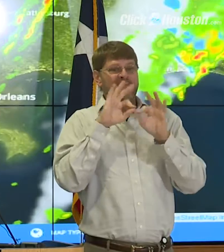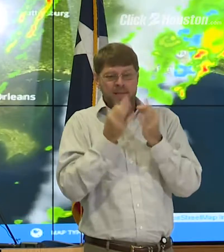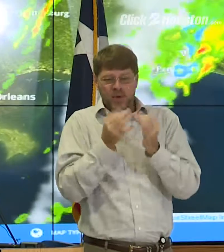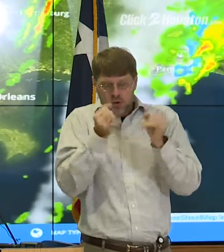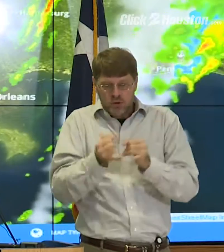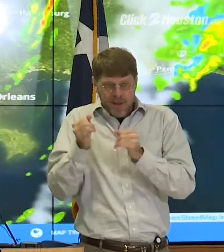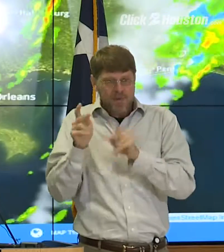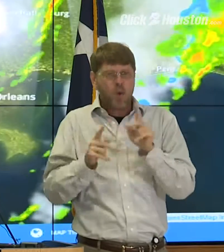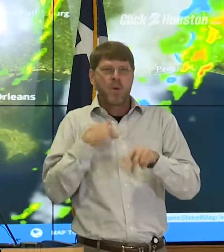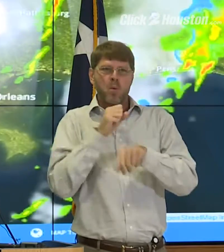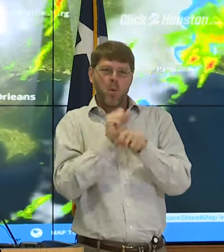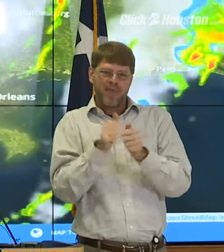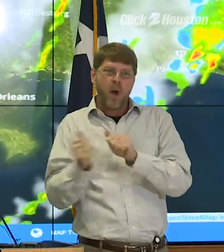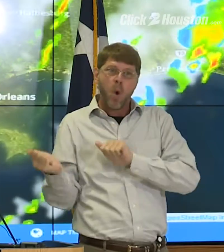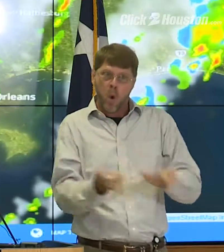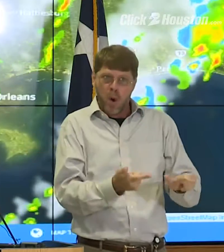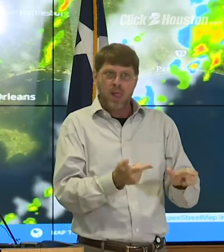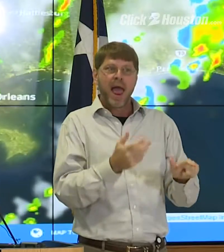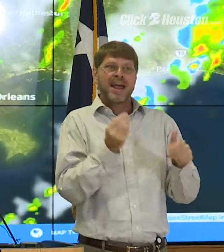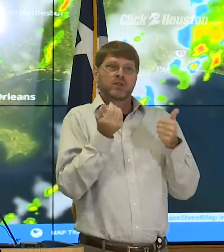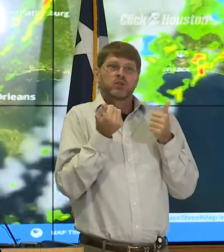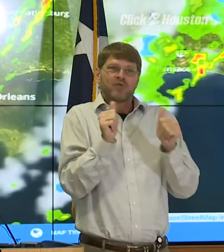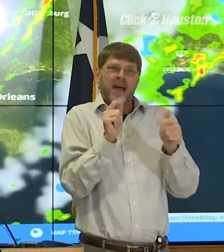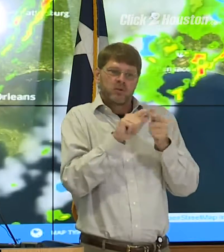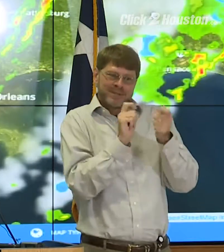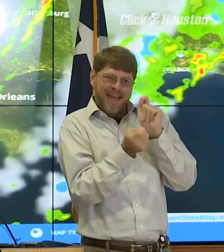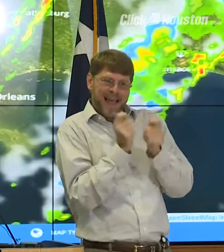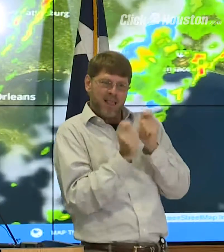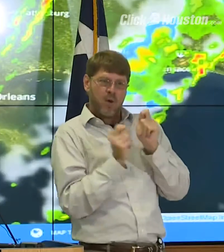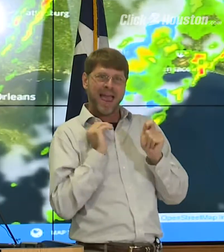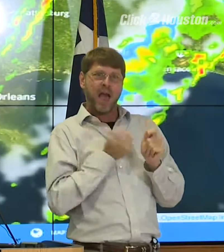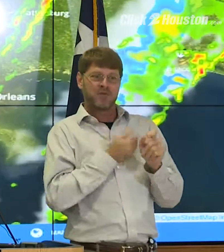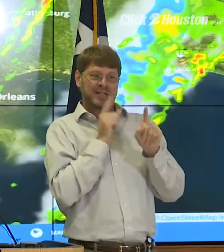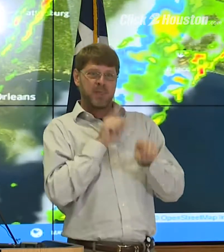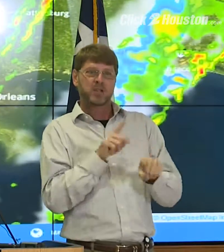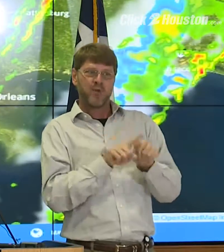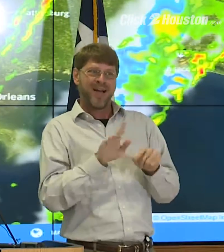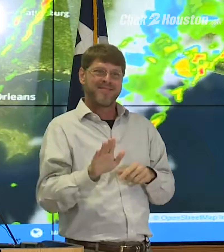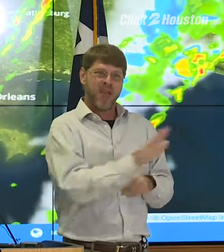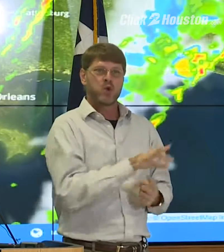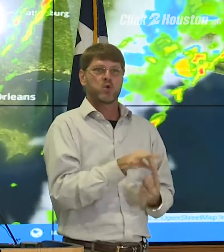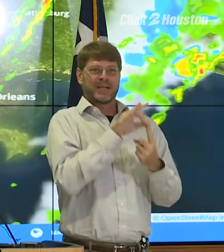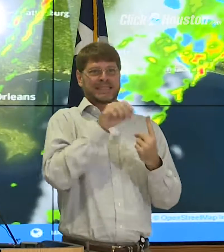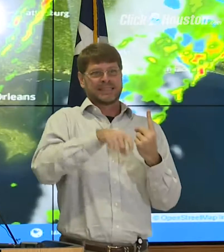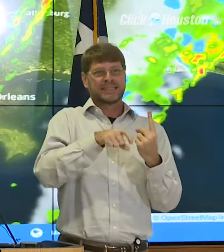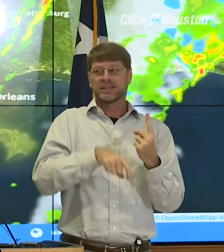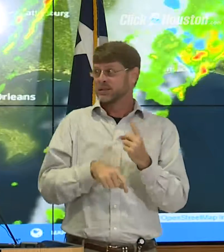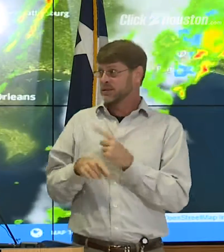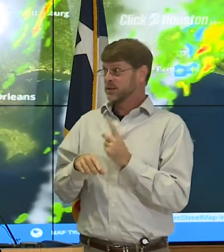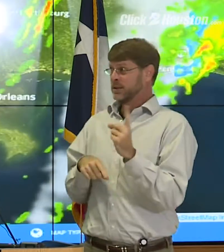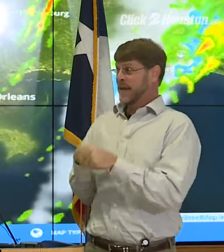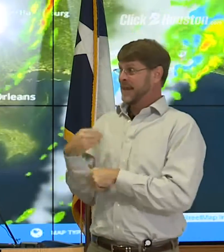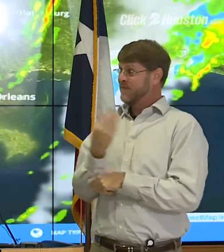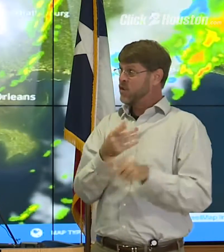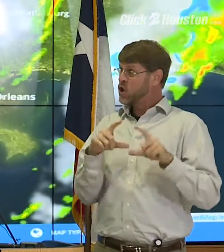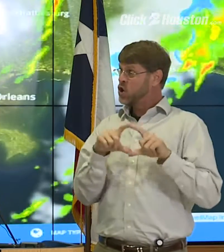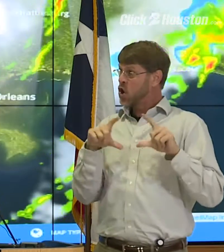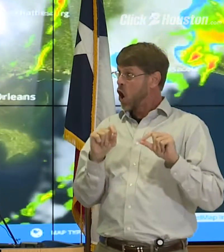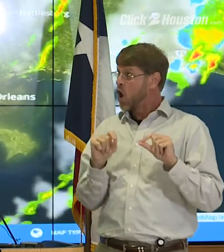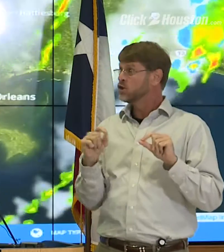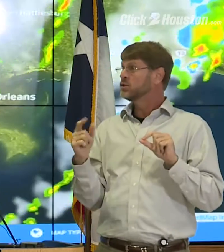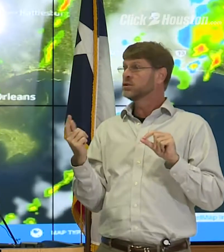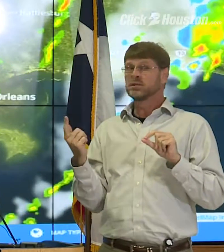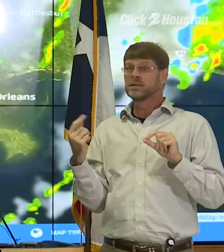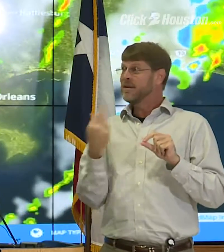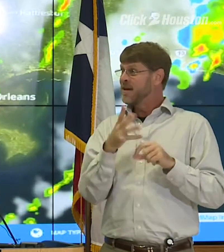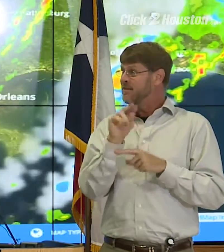We work with all of those and try to tailor our response to their needs. Are you giving them cards? Will you give